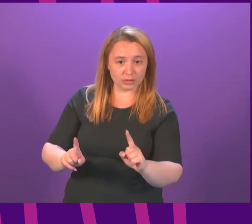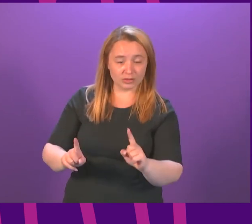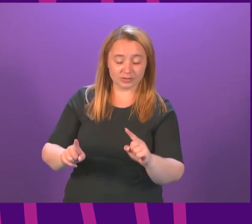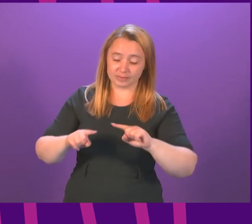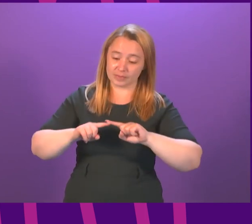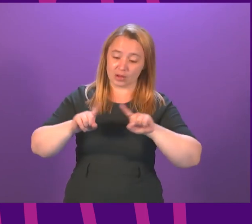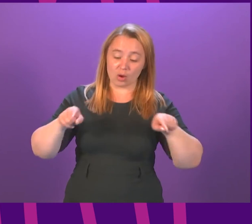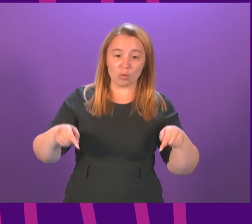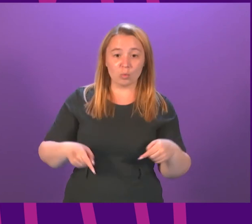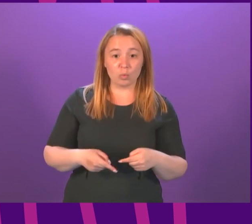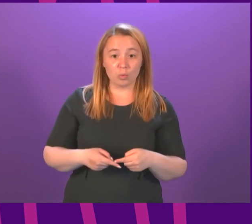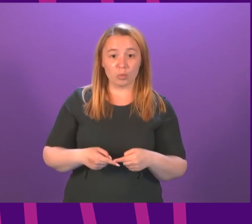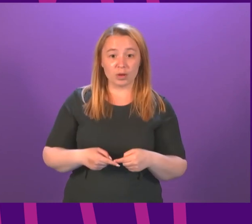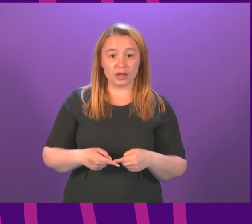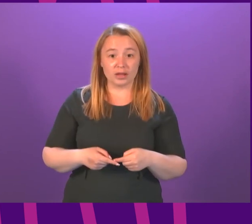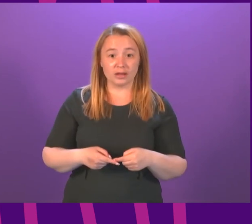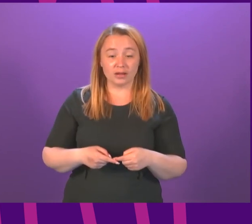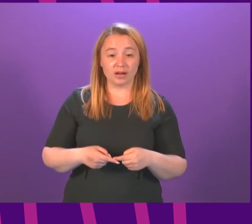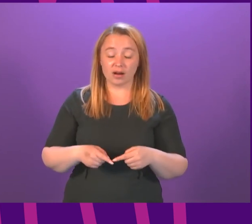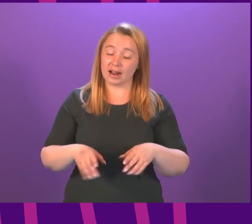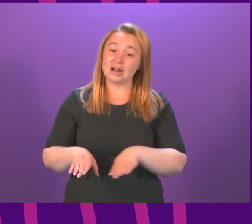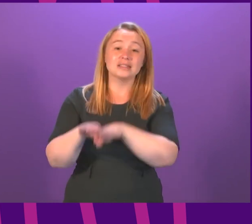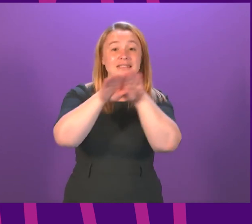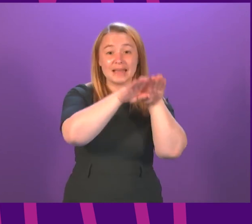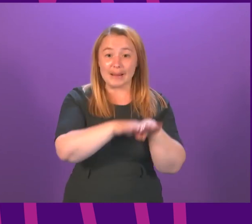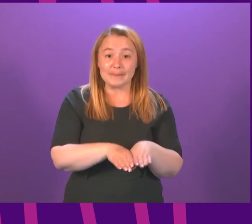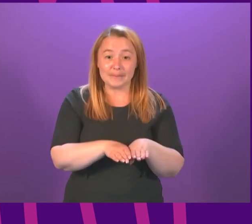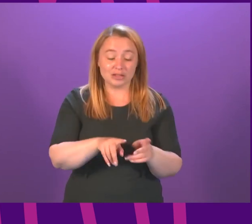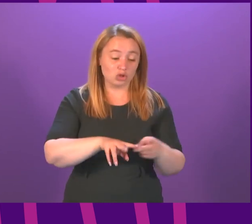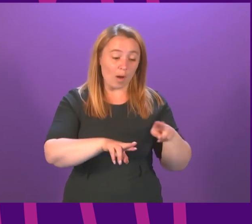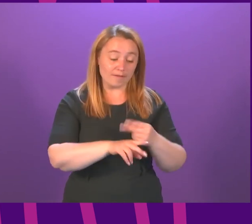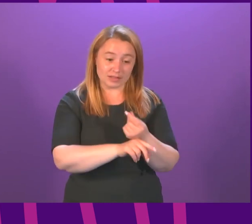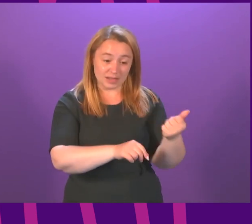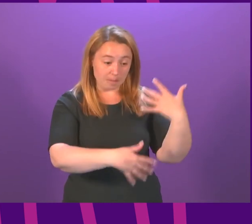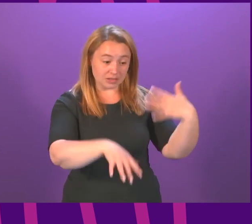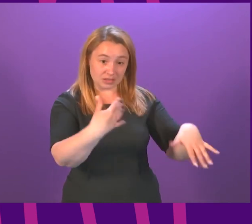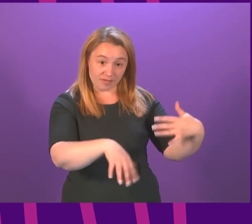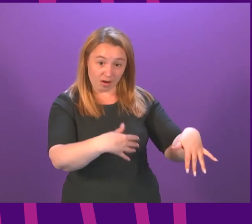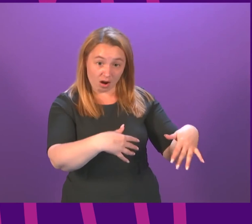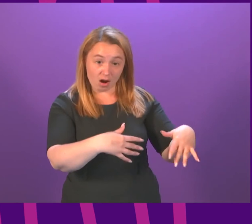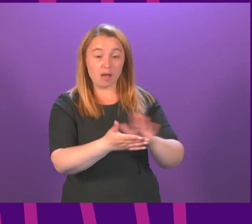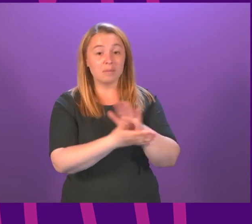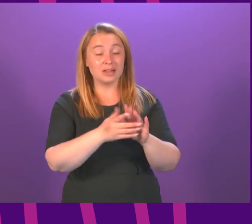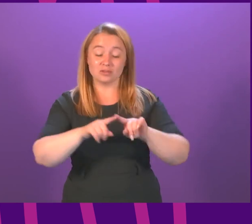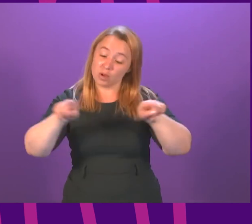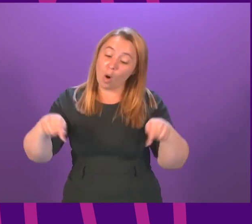are only as great as the least of us. And while any suffer, we all suffer.